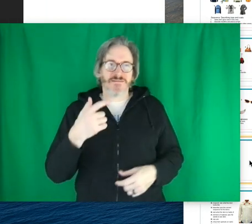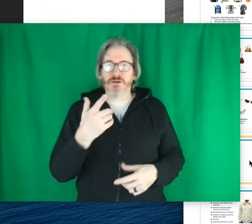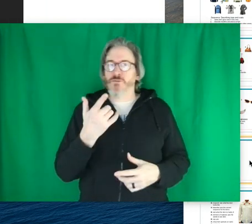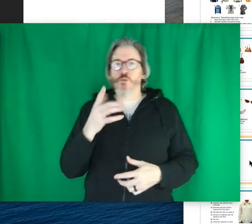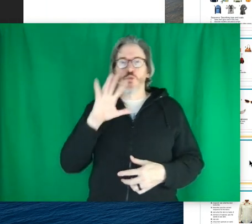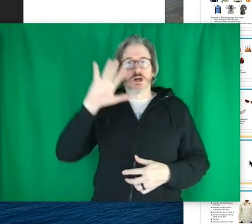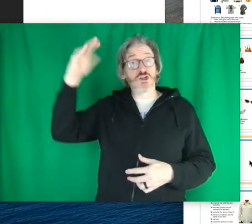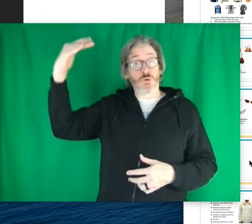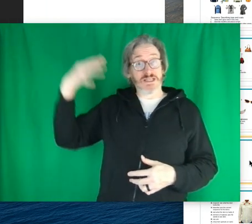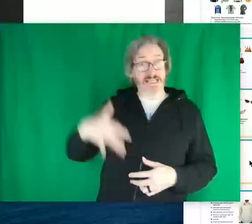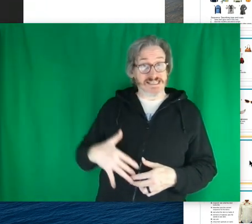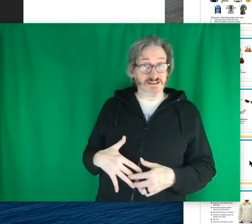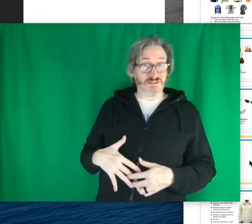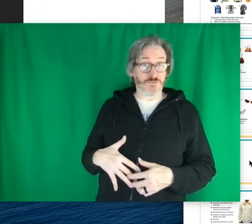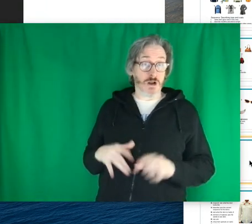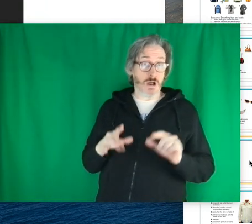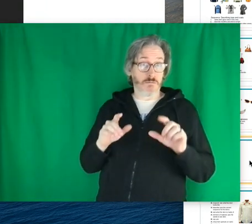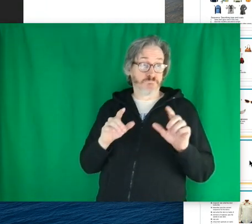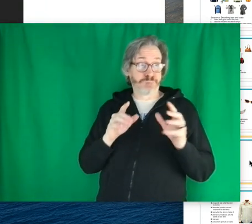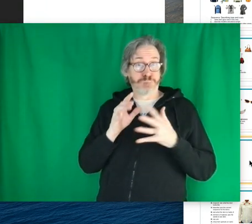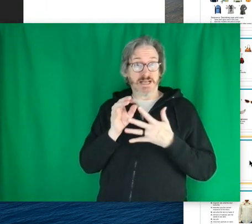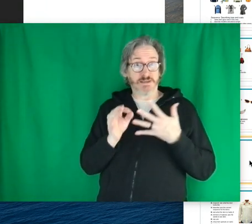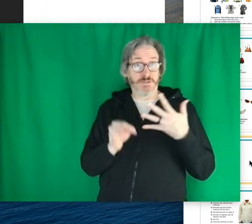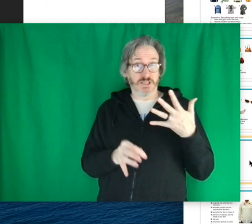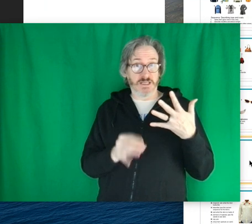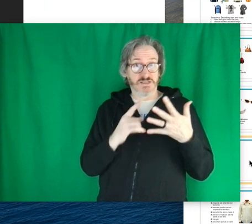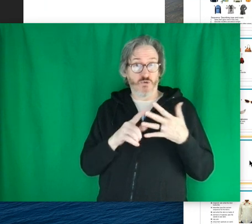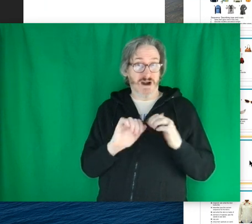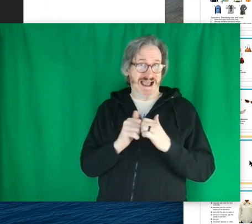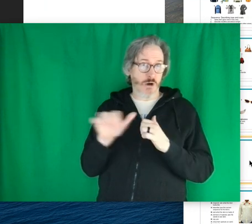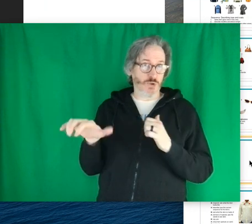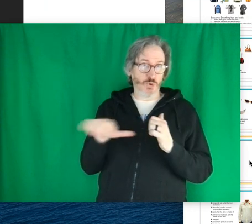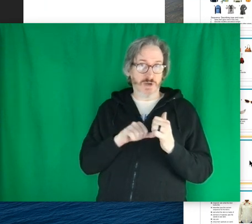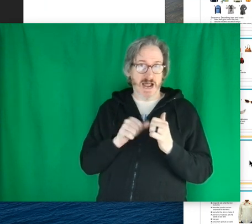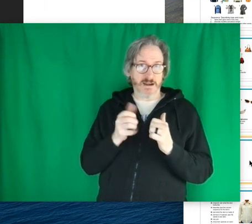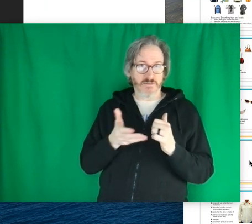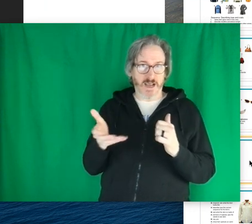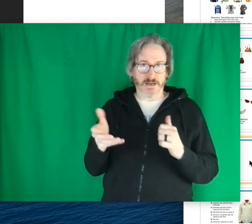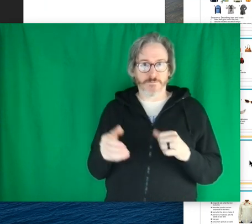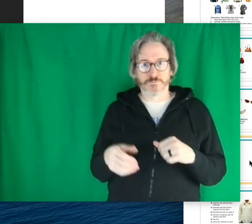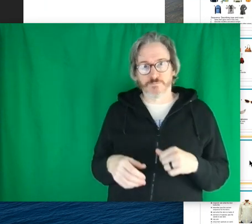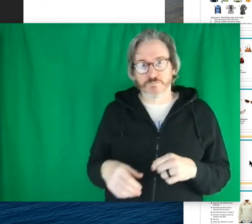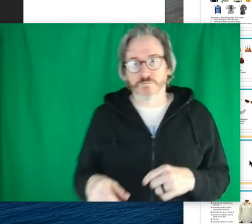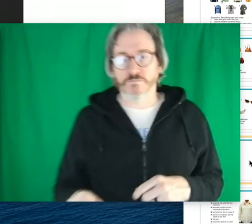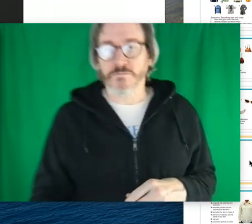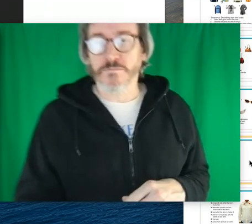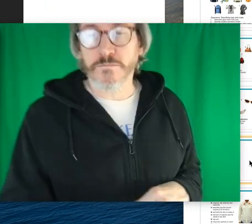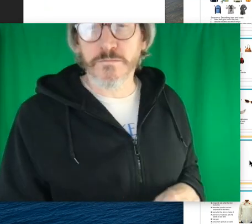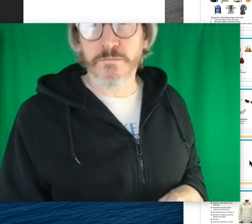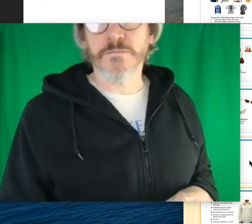So we're going to do a list of different possibilities for how you got the item.